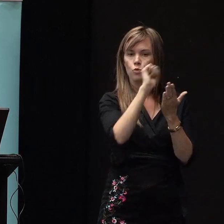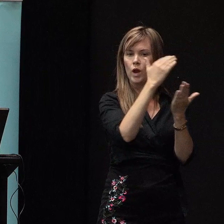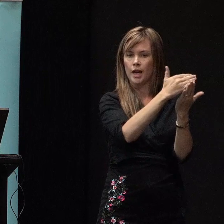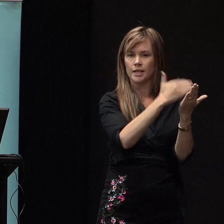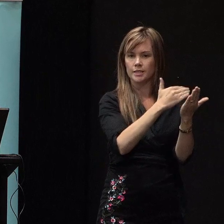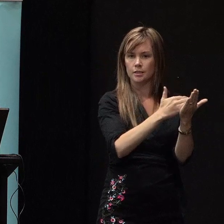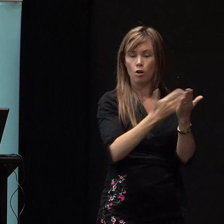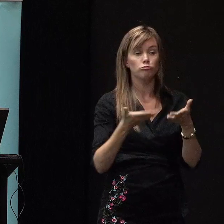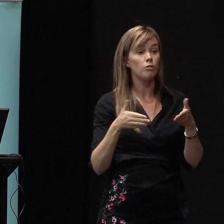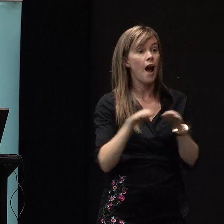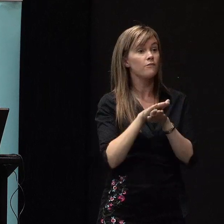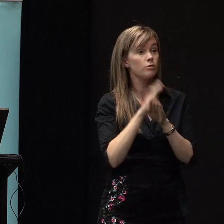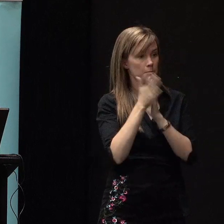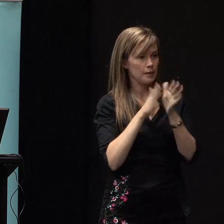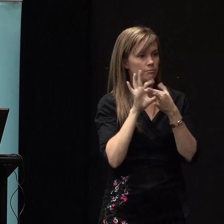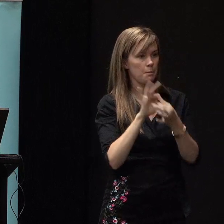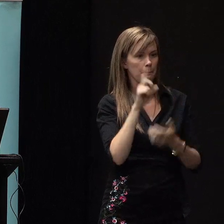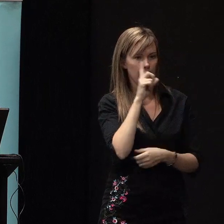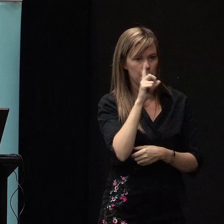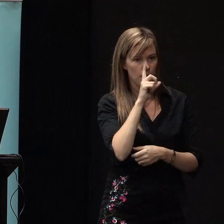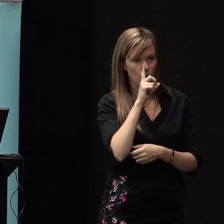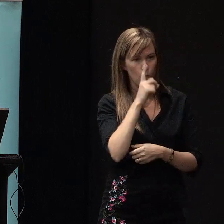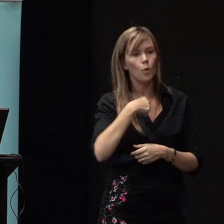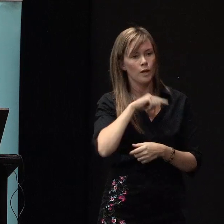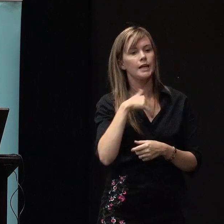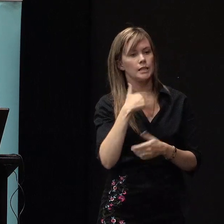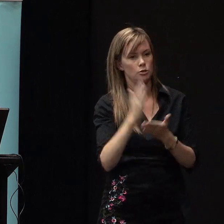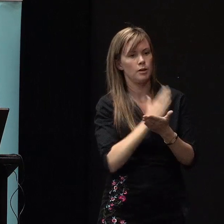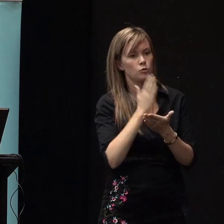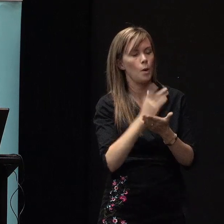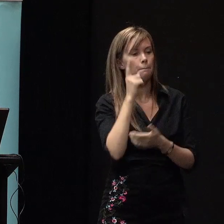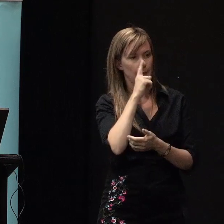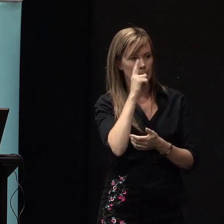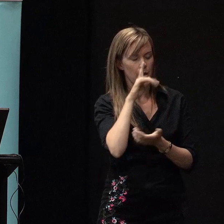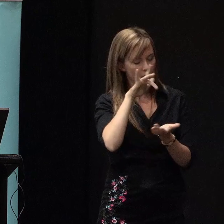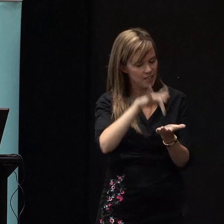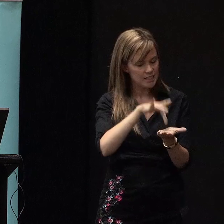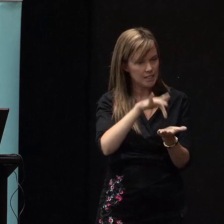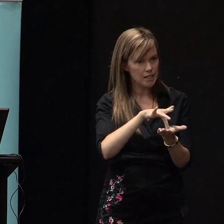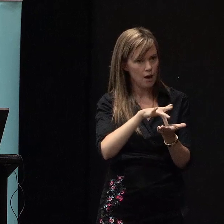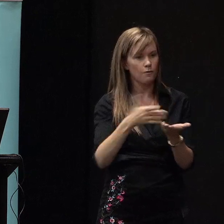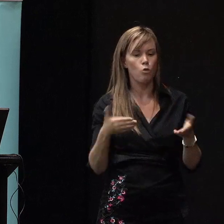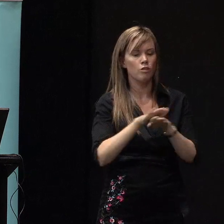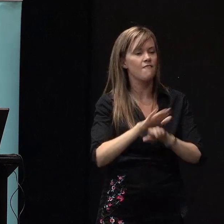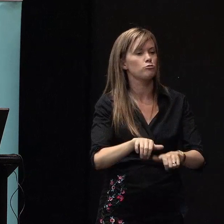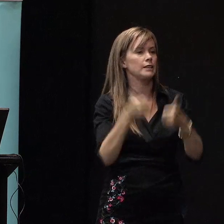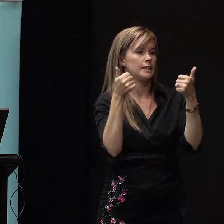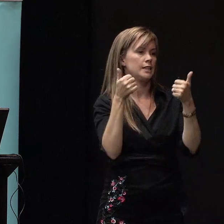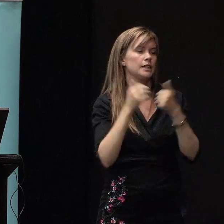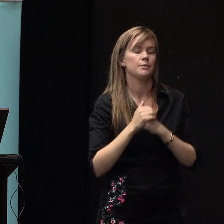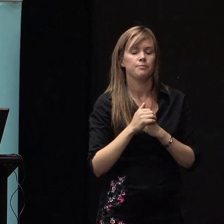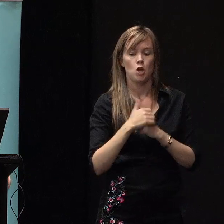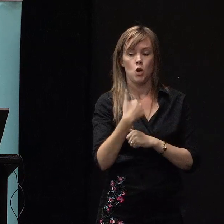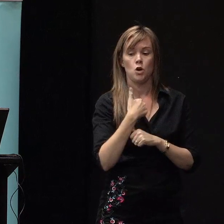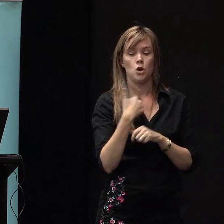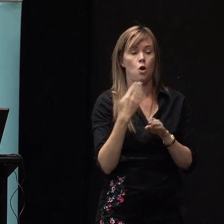is about people. So we need to be making sure that people are at the centre of recovery. And I